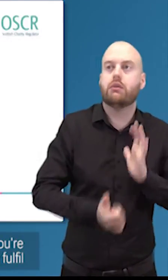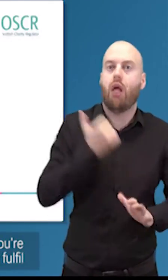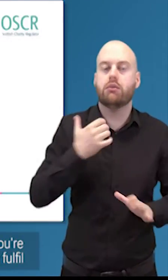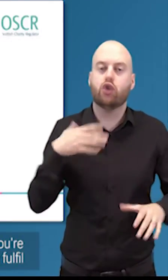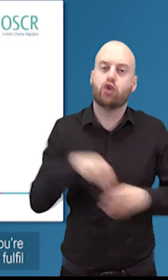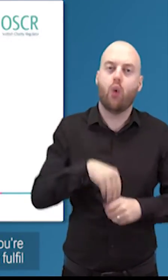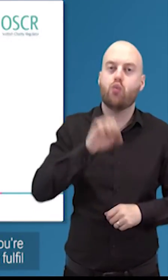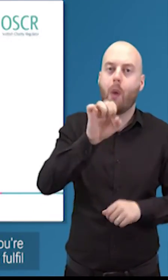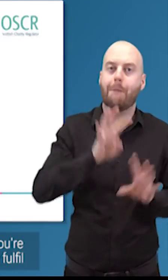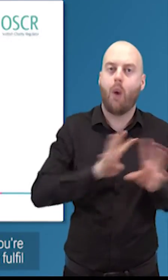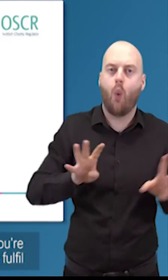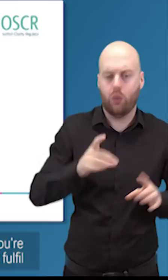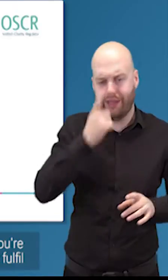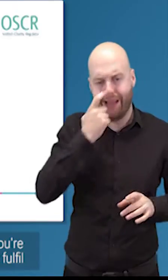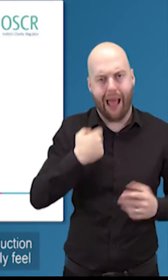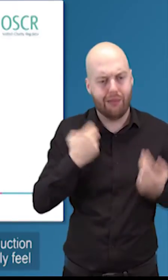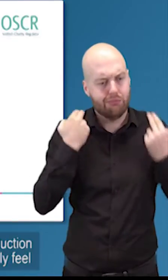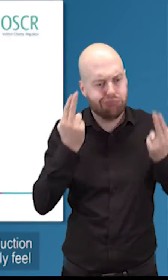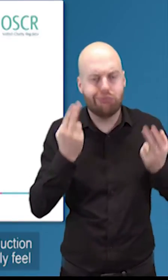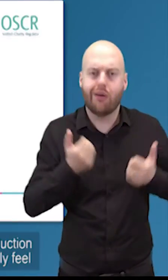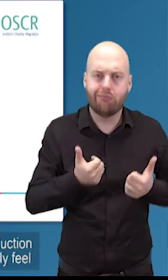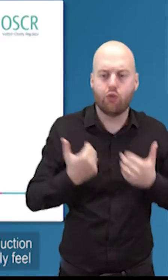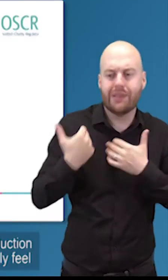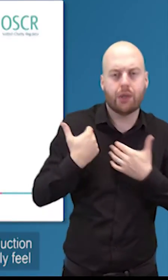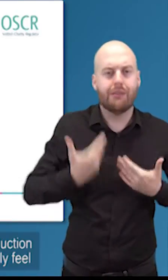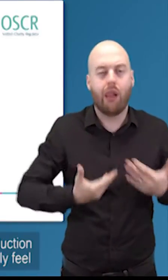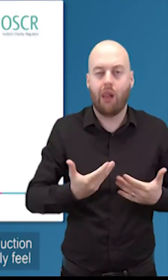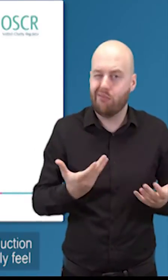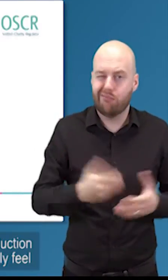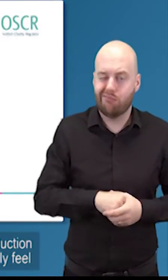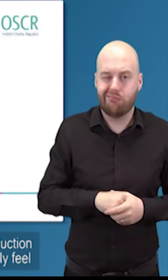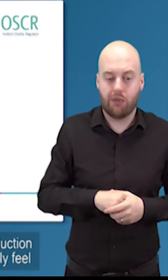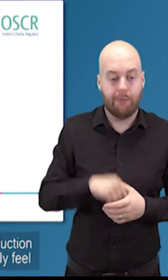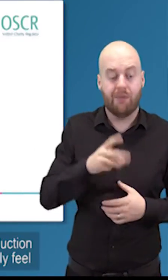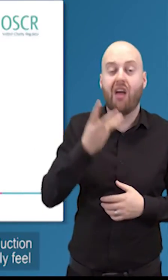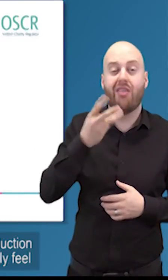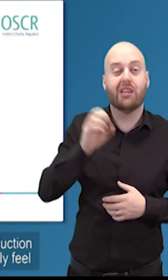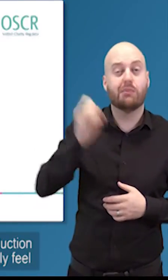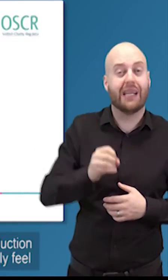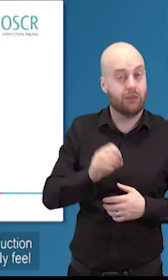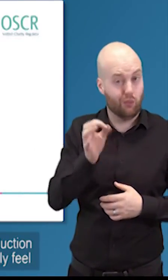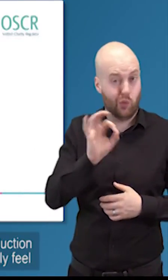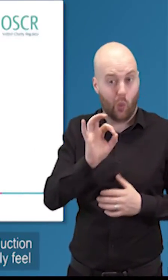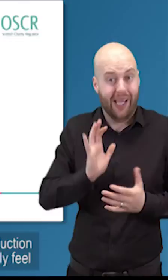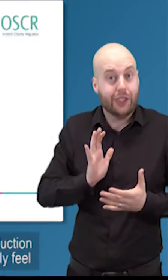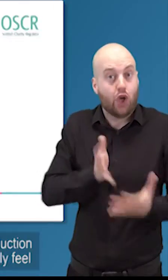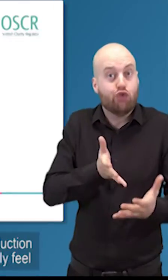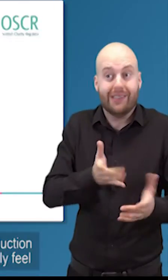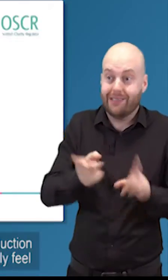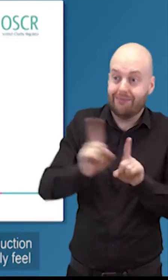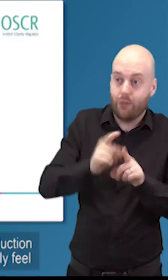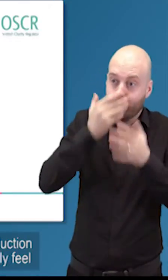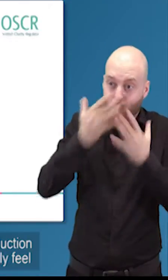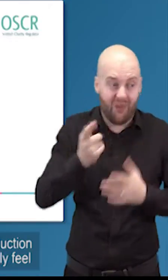you're looking for on your board so that you can actually fulfill that collective responsibility 30 don't offer any induction and 50